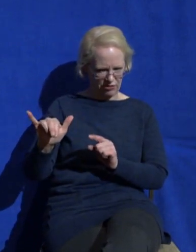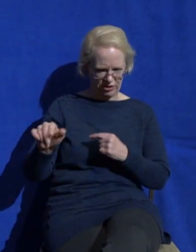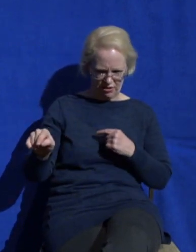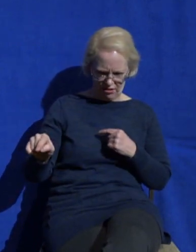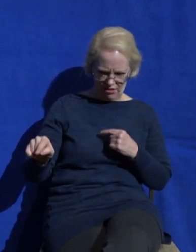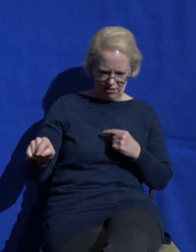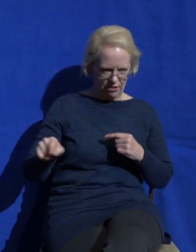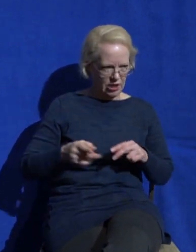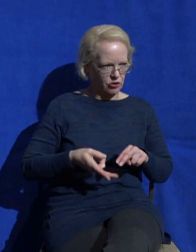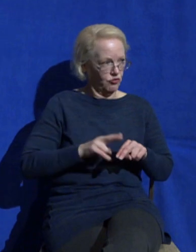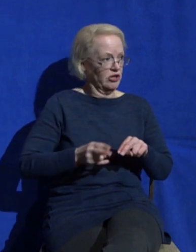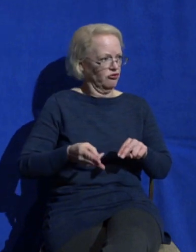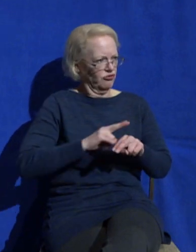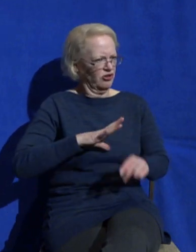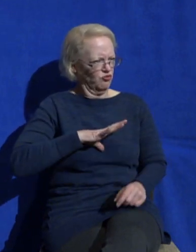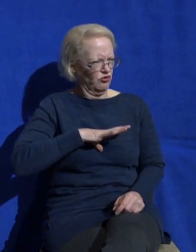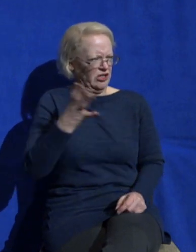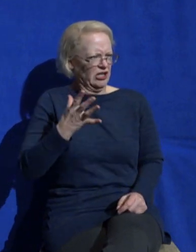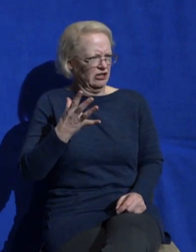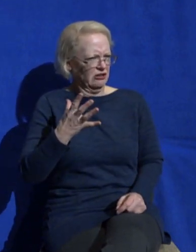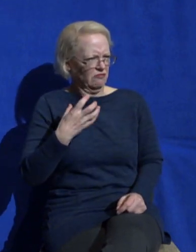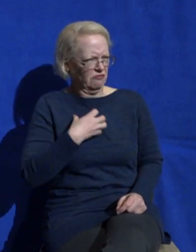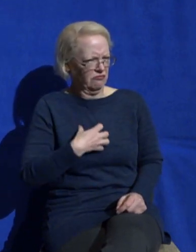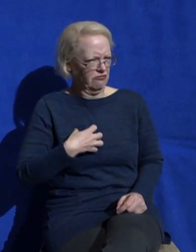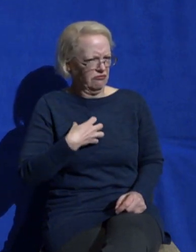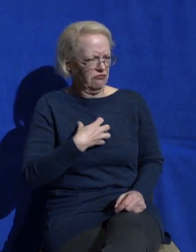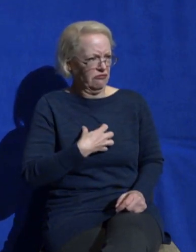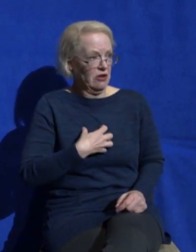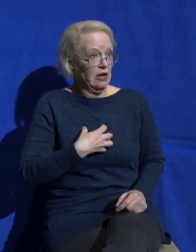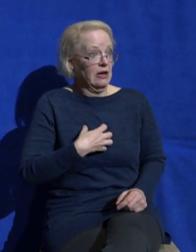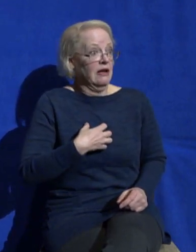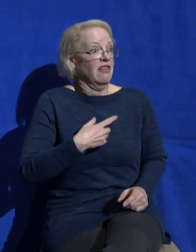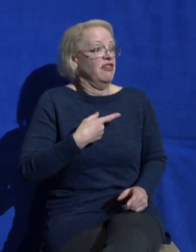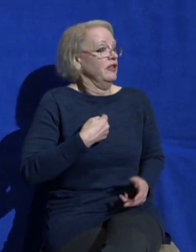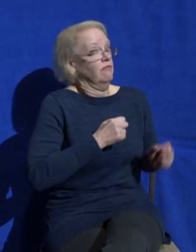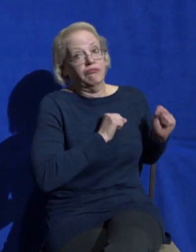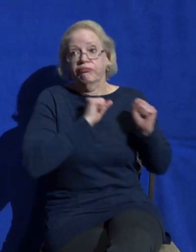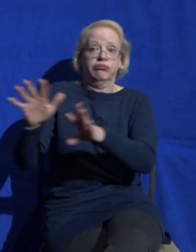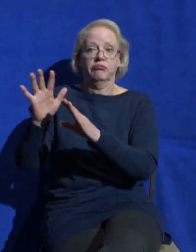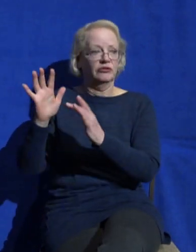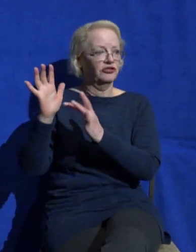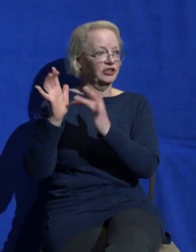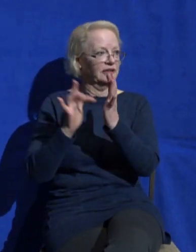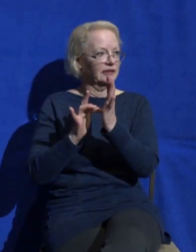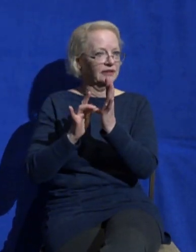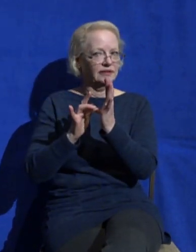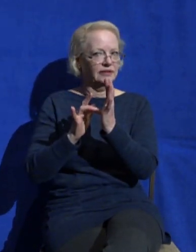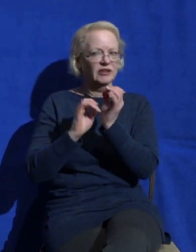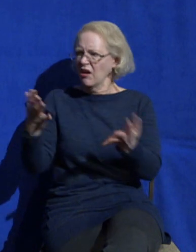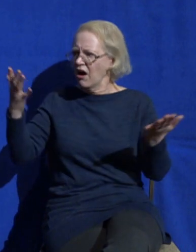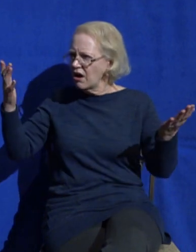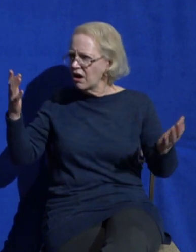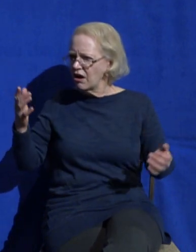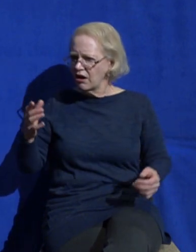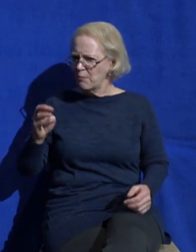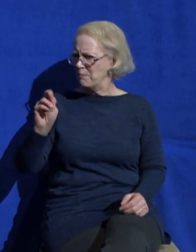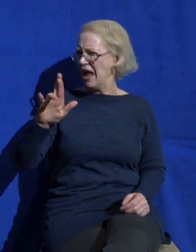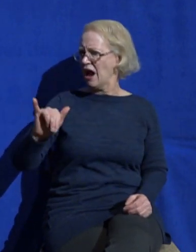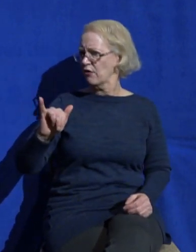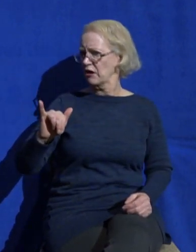resentment turns toward Jesus and she basically says Lord Mary is living her best life but what about me?